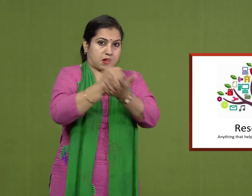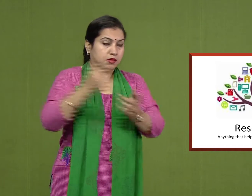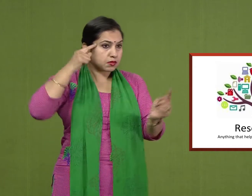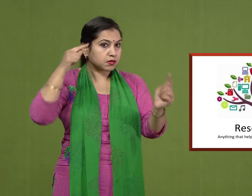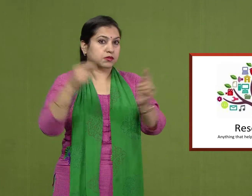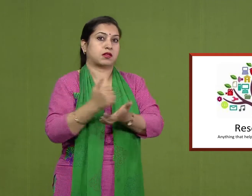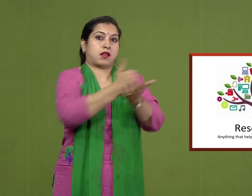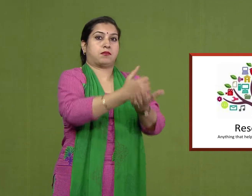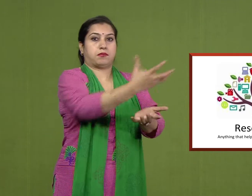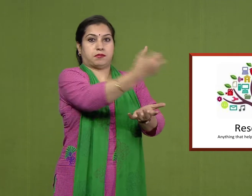his goals.